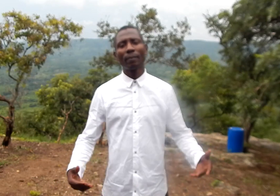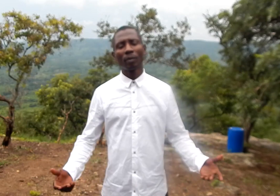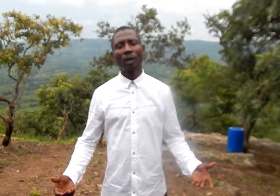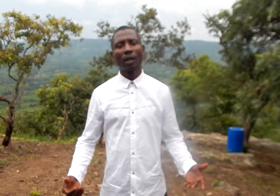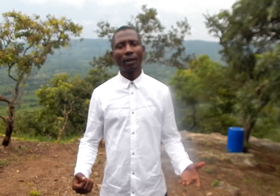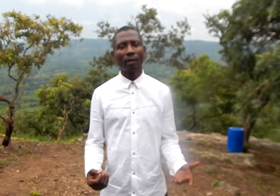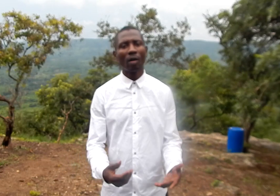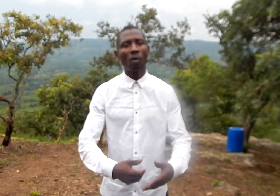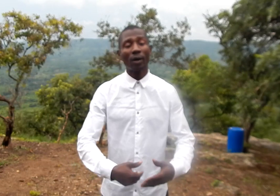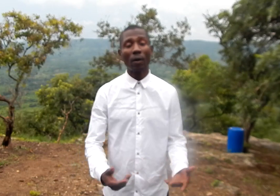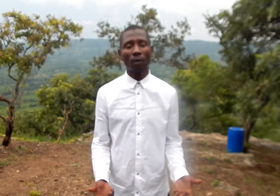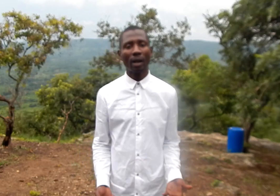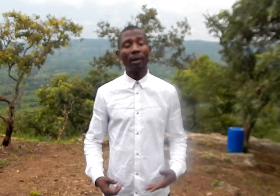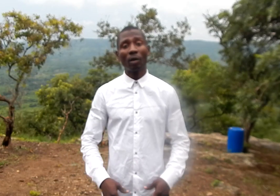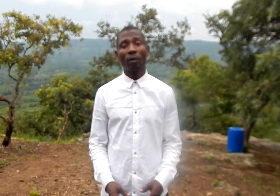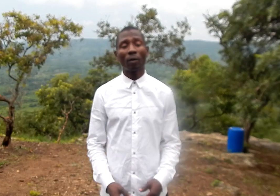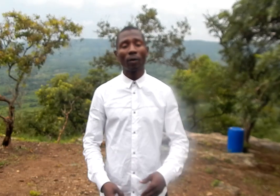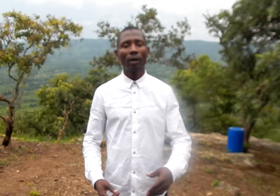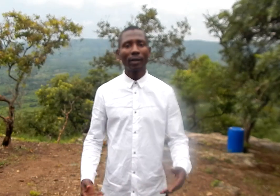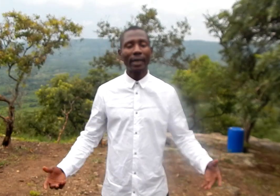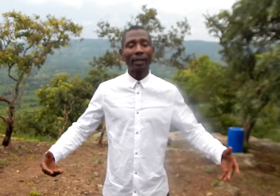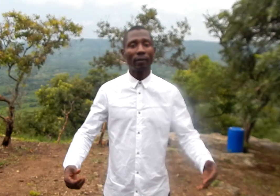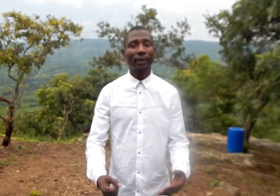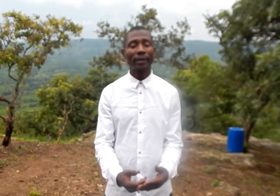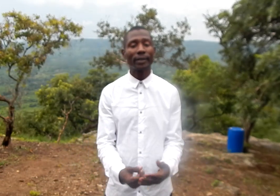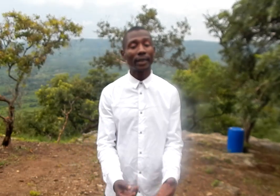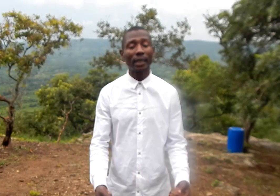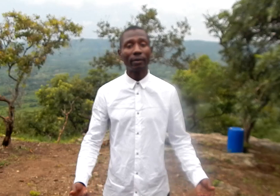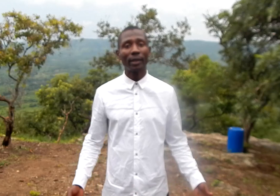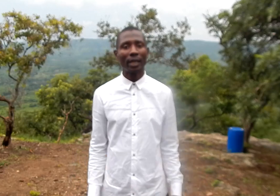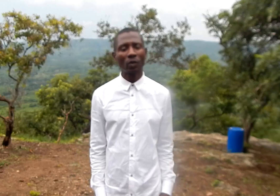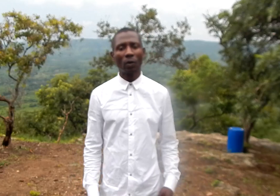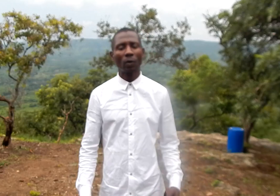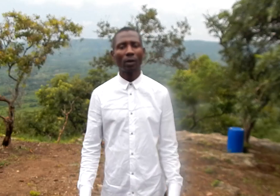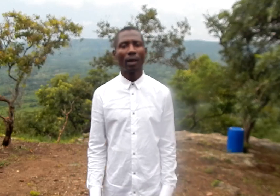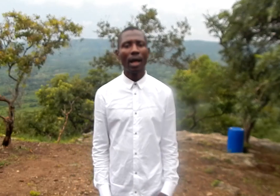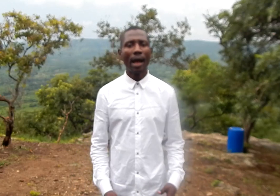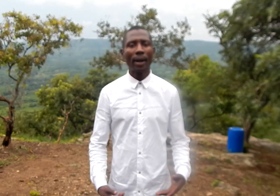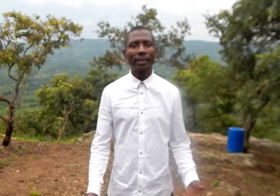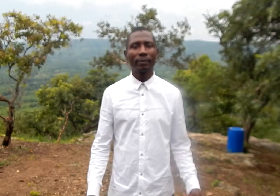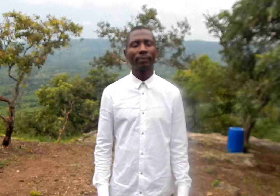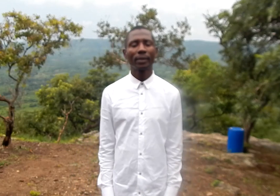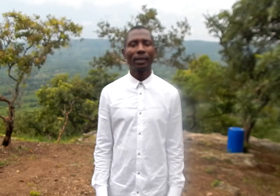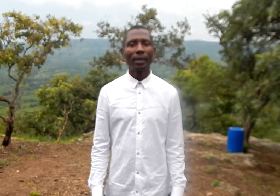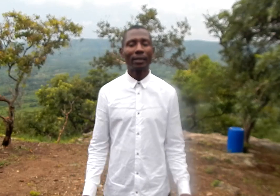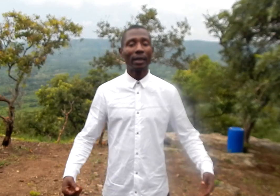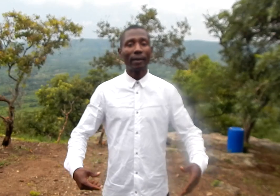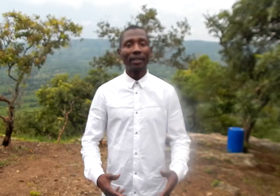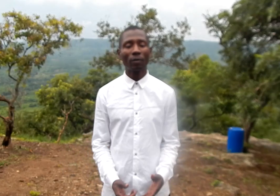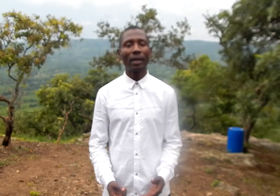them law on account my mam law garden of the saint ganda here so i'm a zim atlanka the messiway